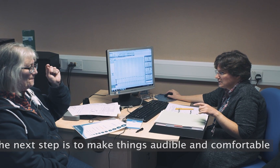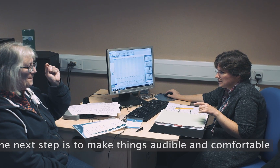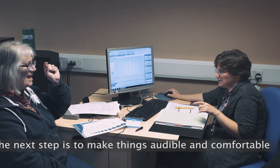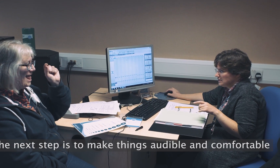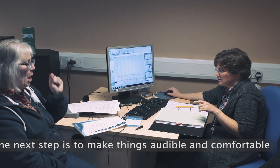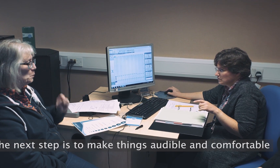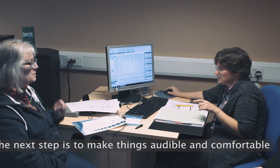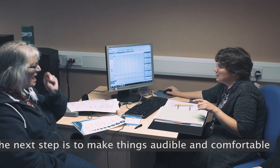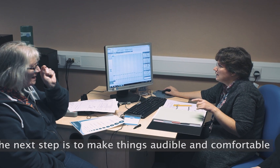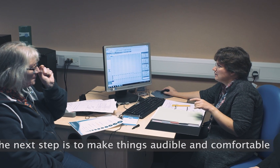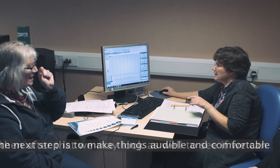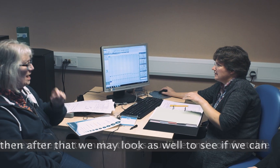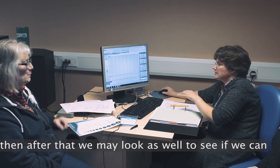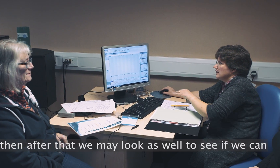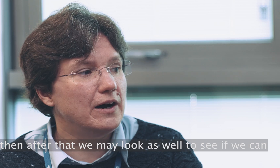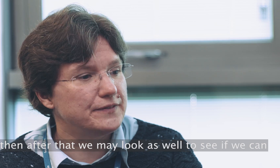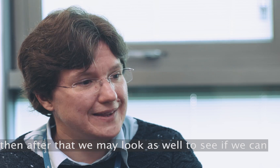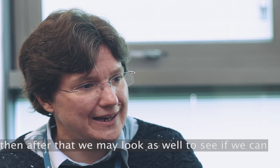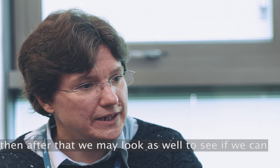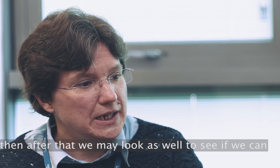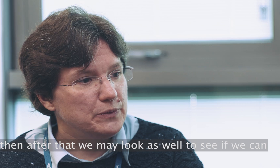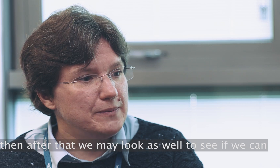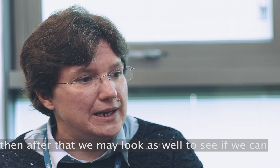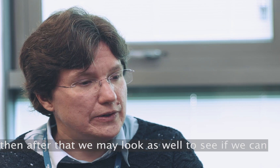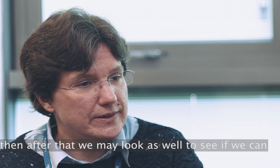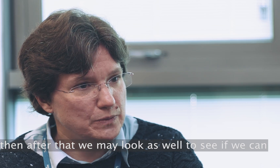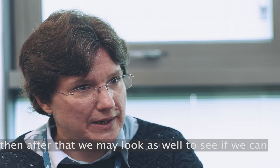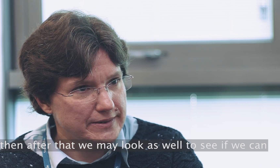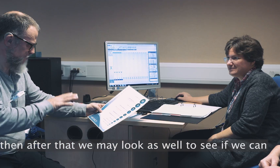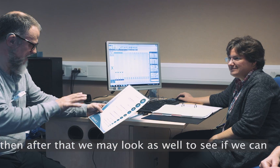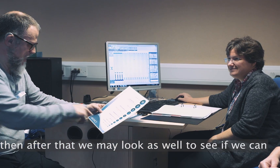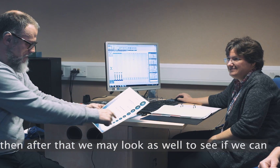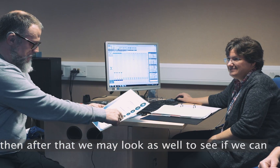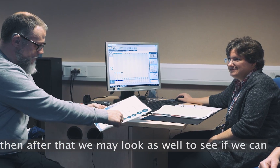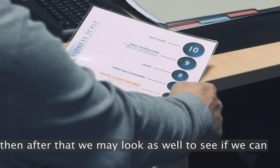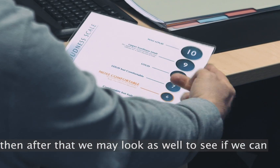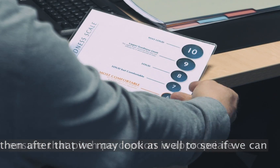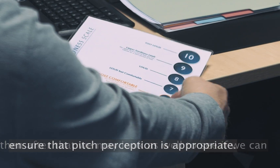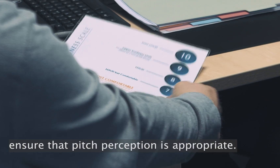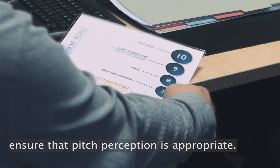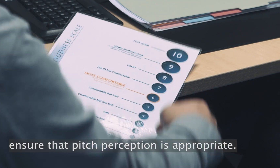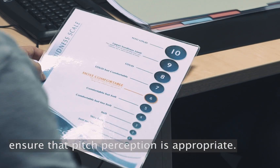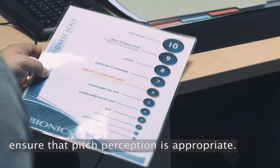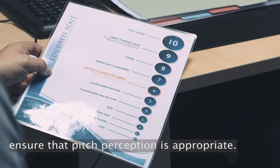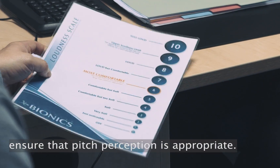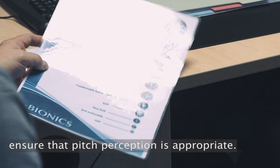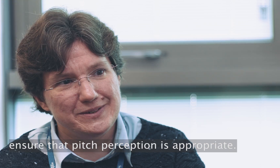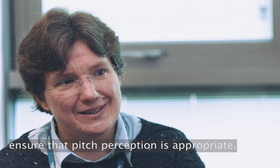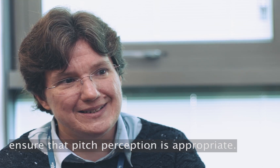and comfortable and then after that we may look as well to see if we can ensure that pitch perception is